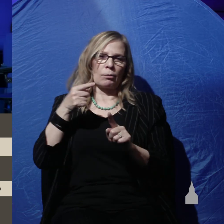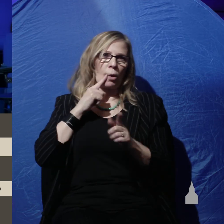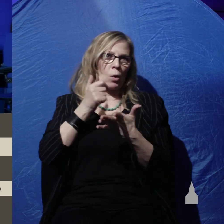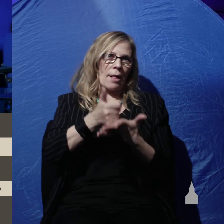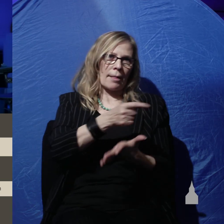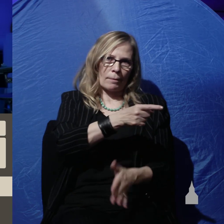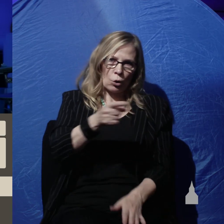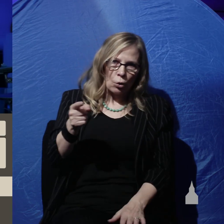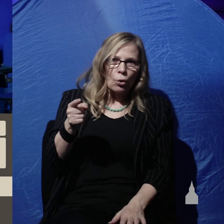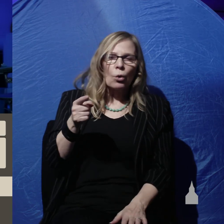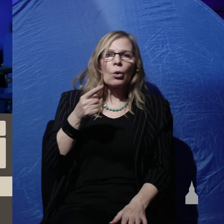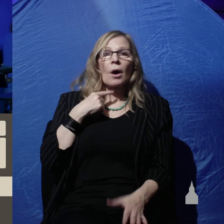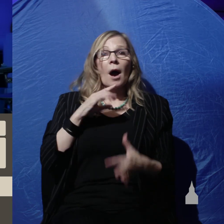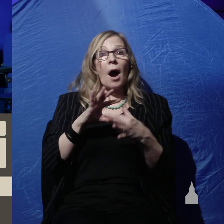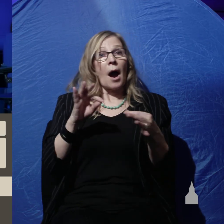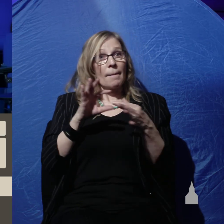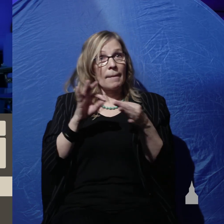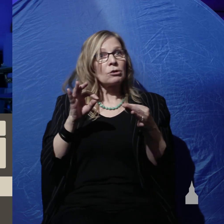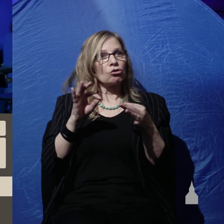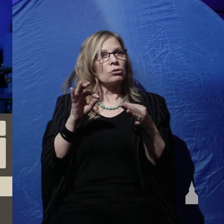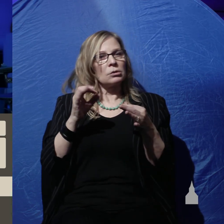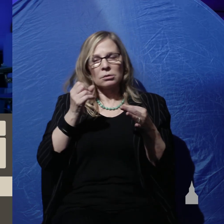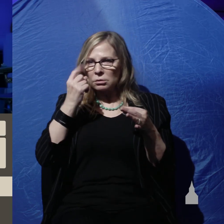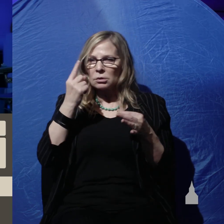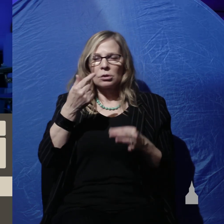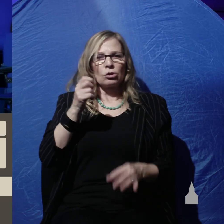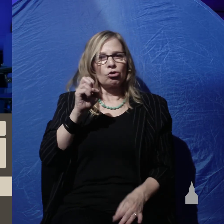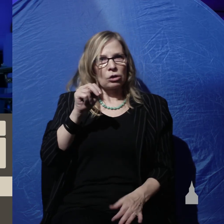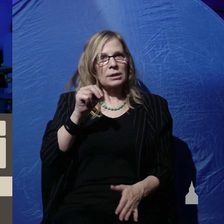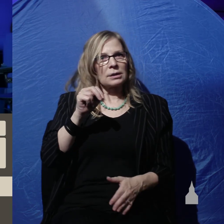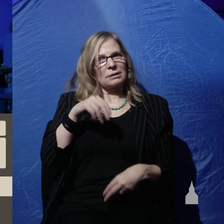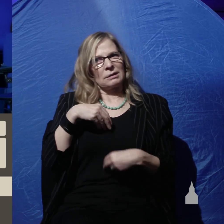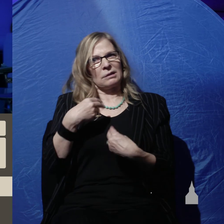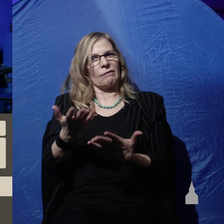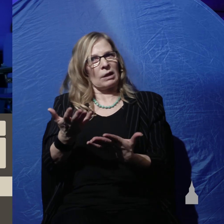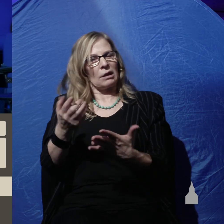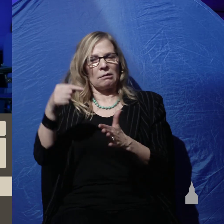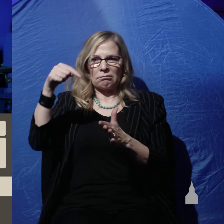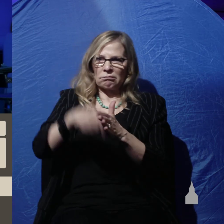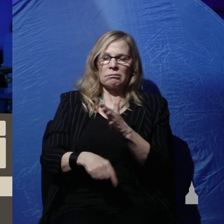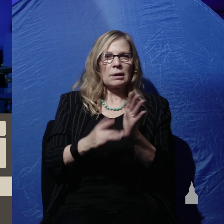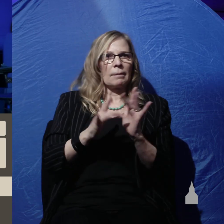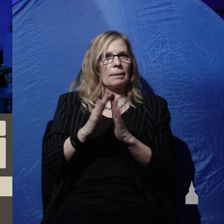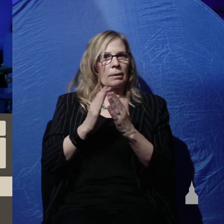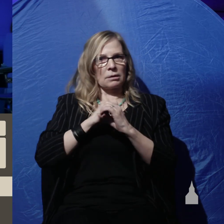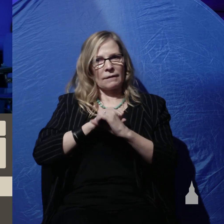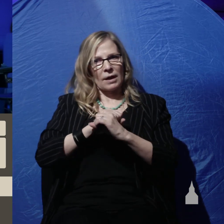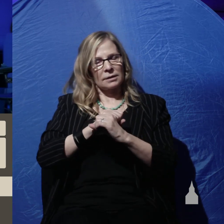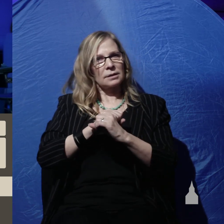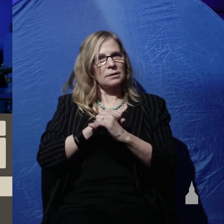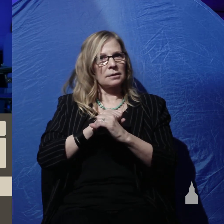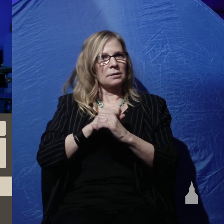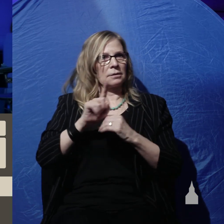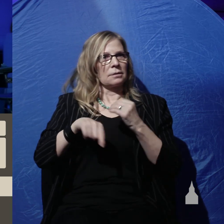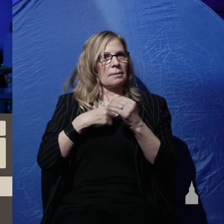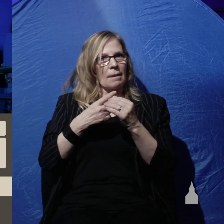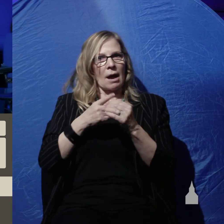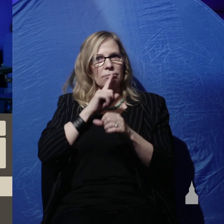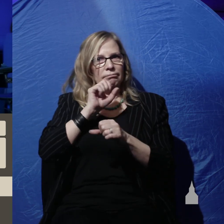I've mentioned coming to grips with Genesis giving a an in-depth biblical defense of the literal history